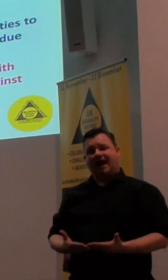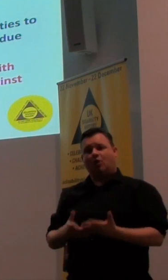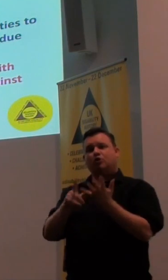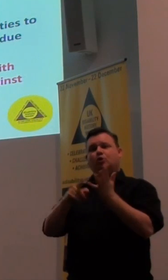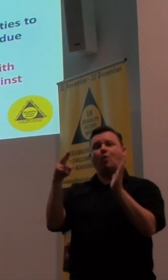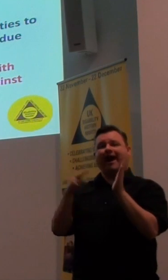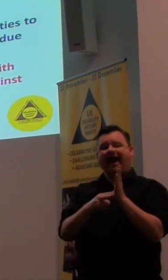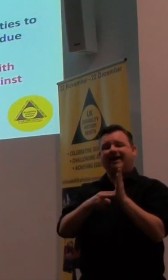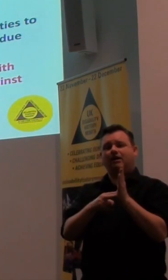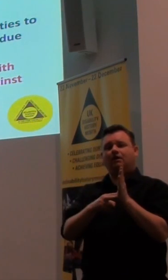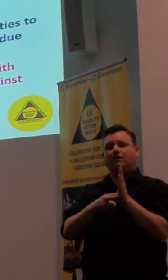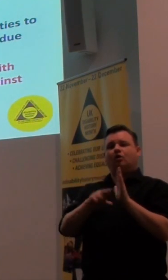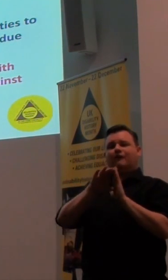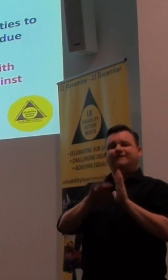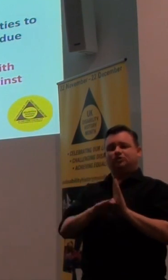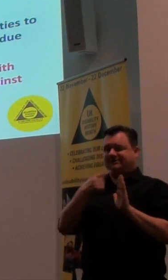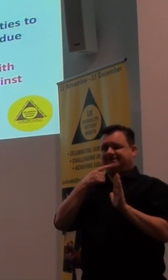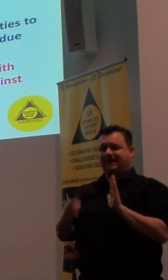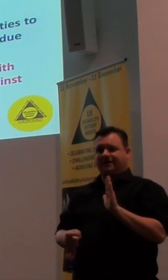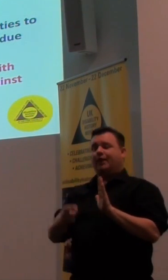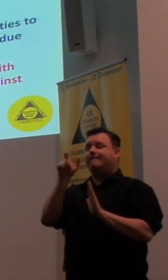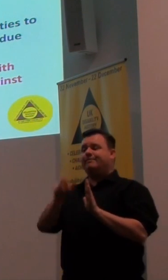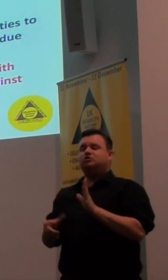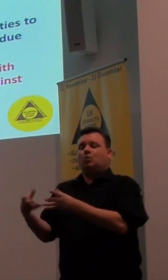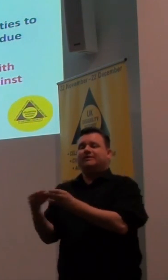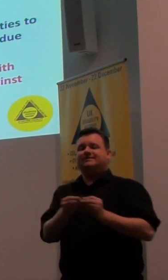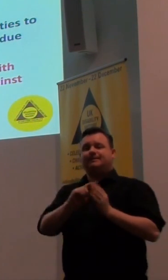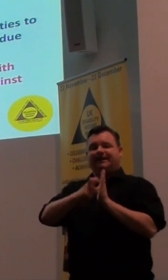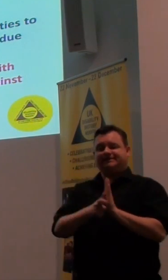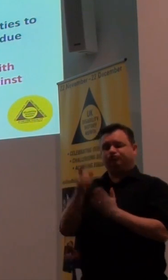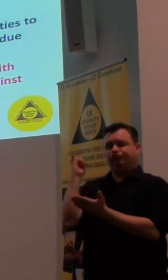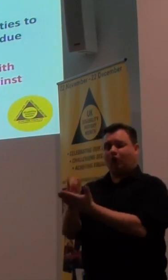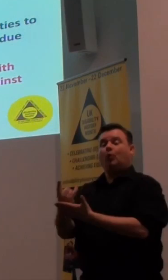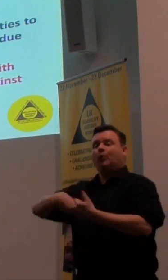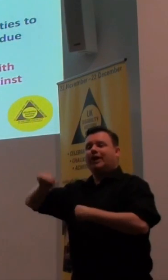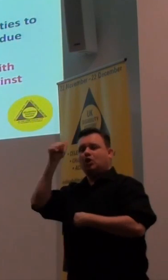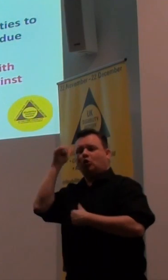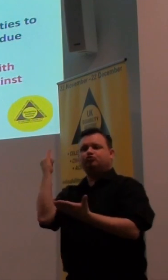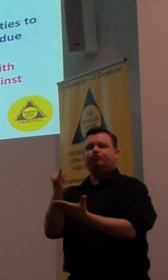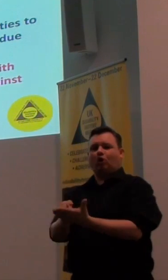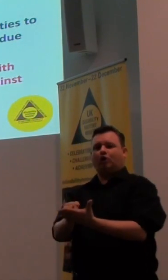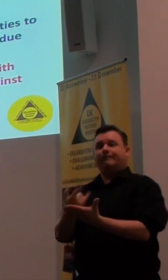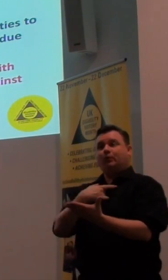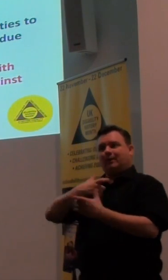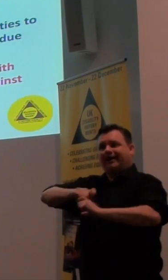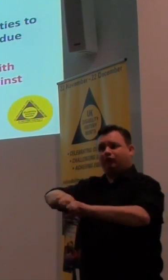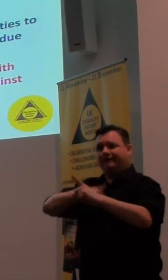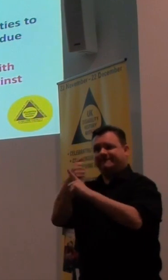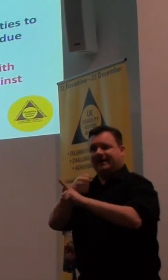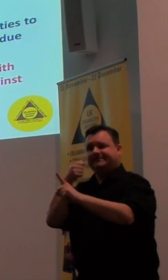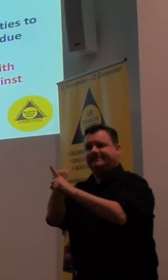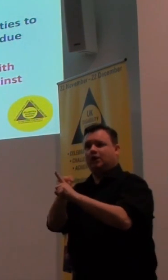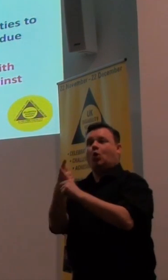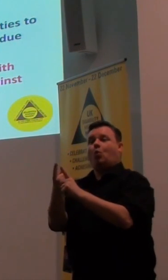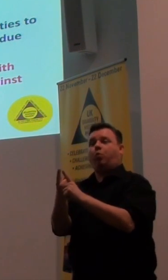UN Convention on the Rights of Personal Disabilities. But it's wrong. And we know it's wrong. But, you know, we will keep fighting for disabled people. What